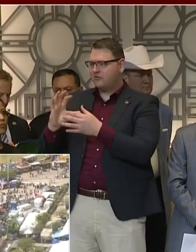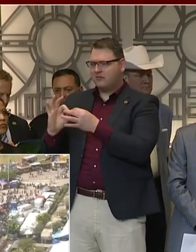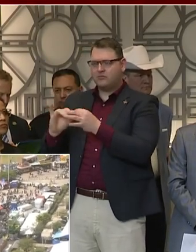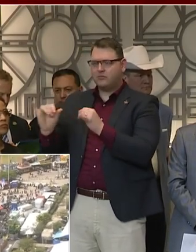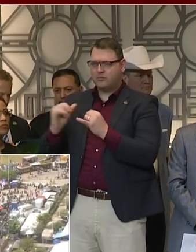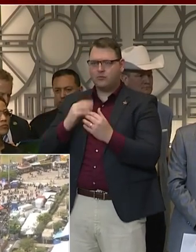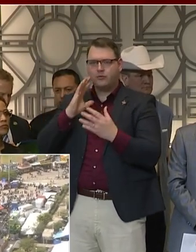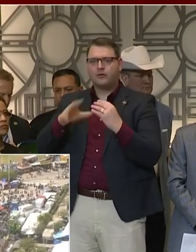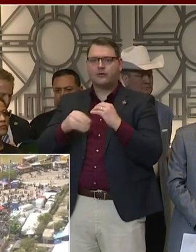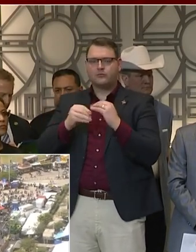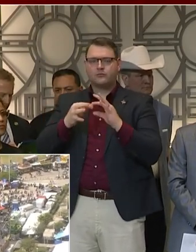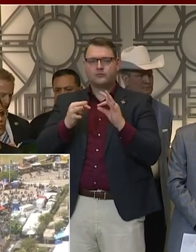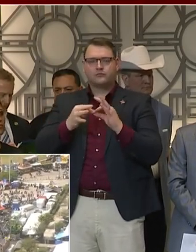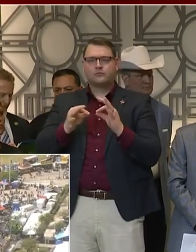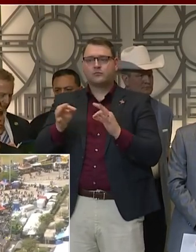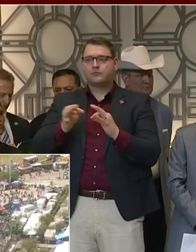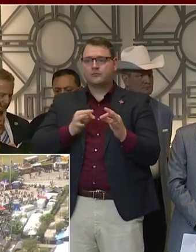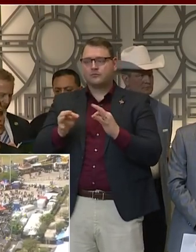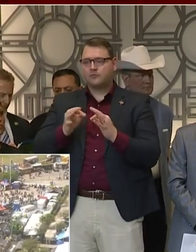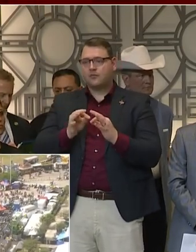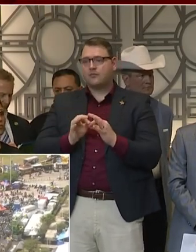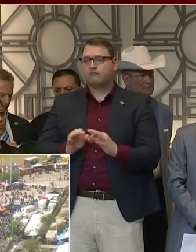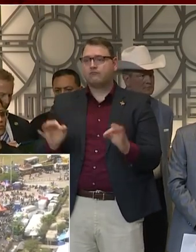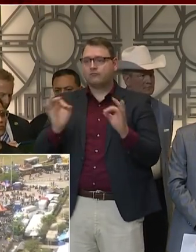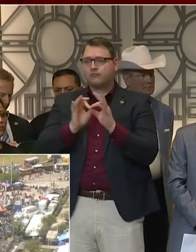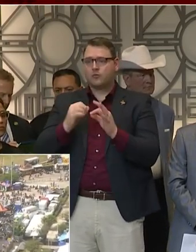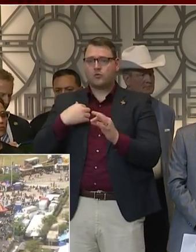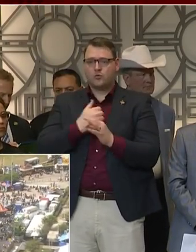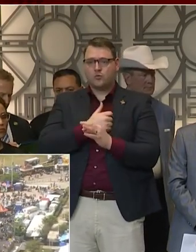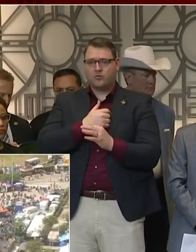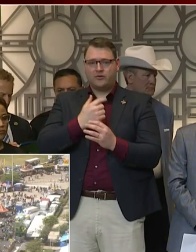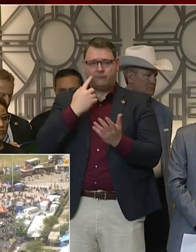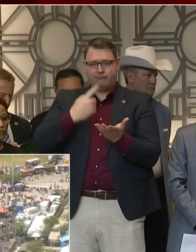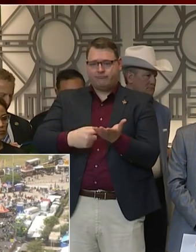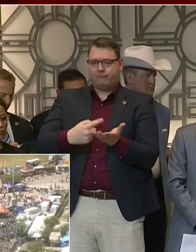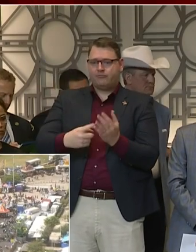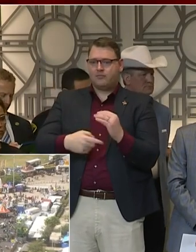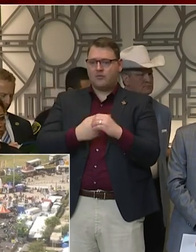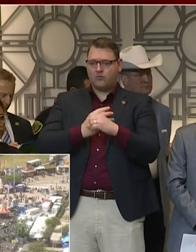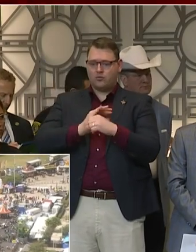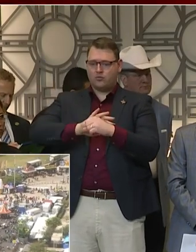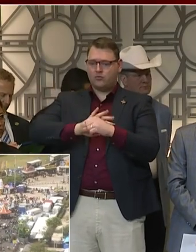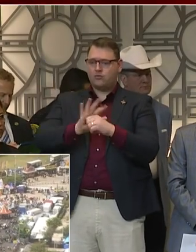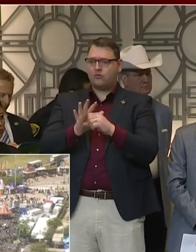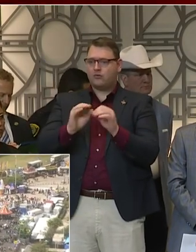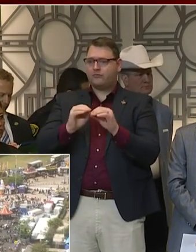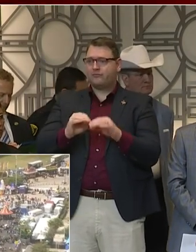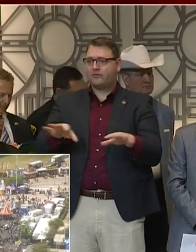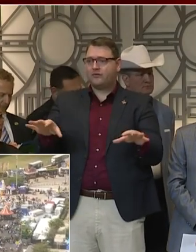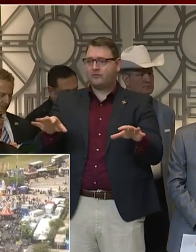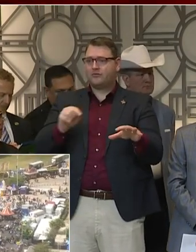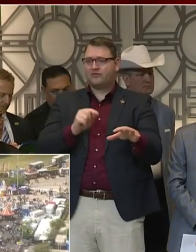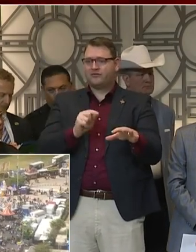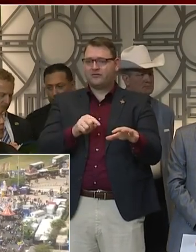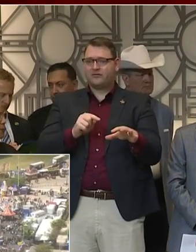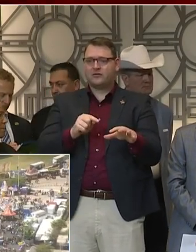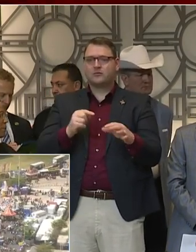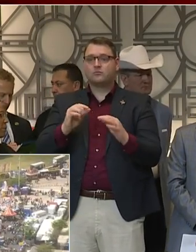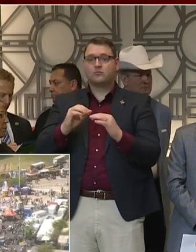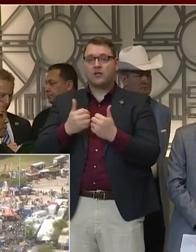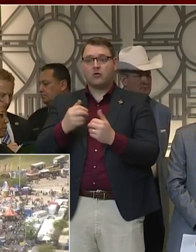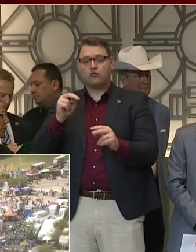that we have been talking about novel coronavirus from a standpoint of both monitoring and response